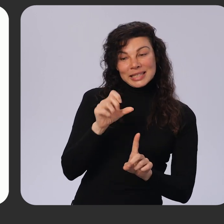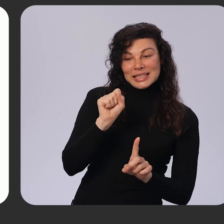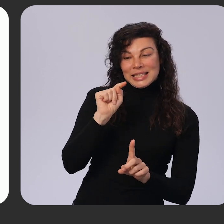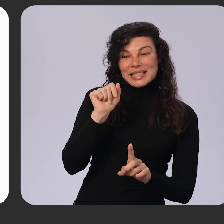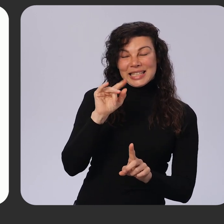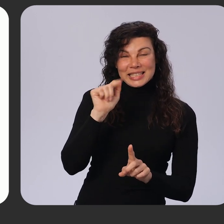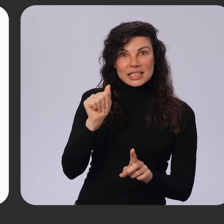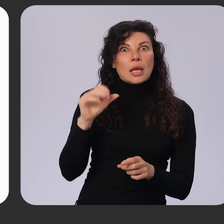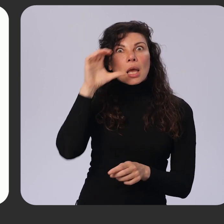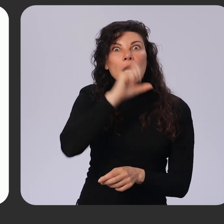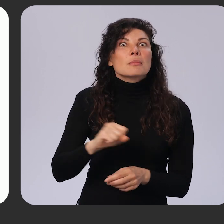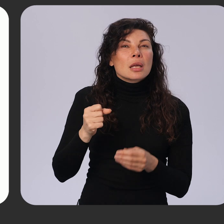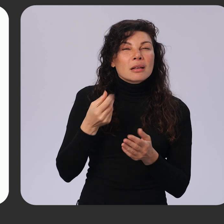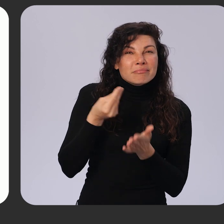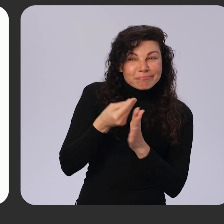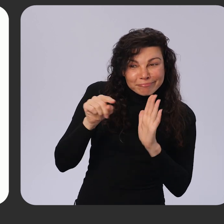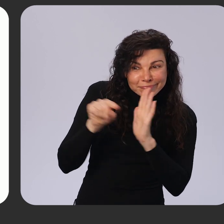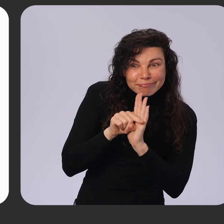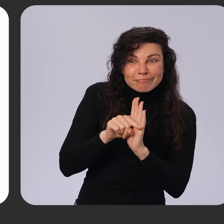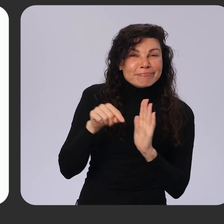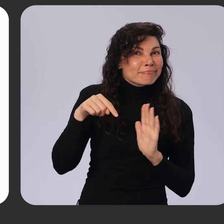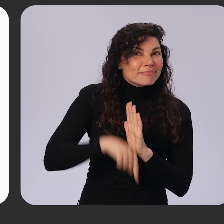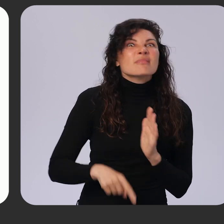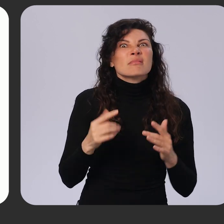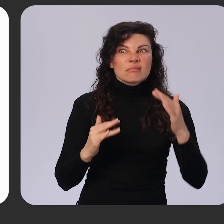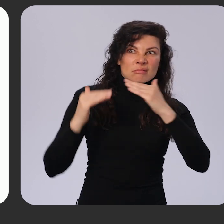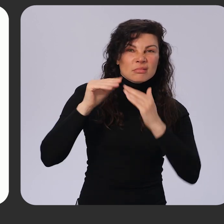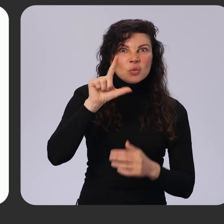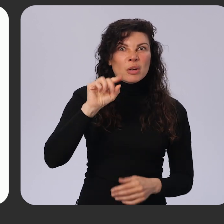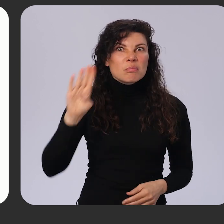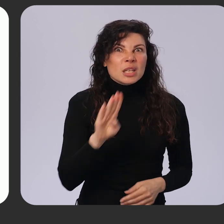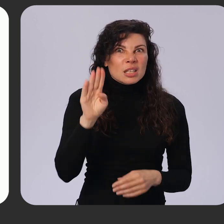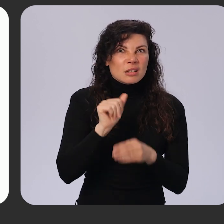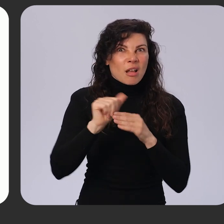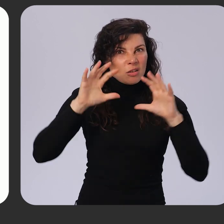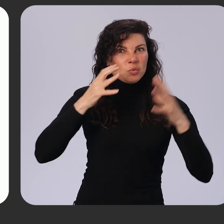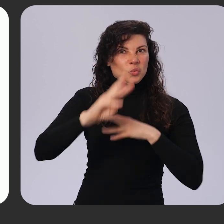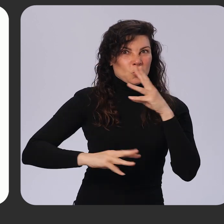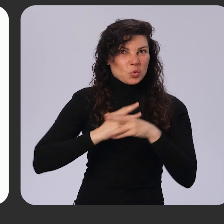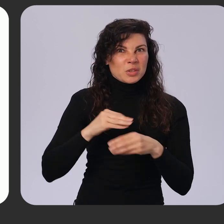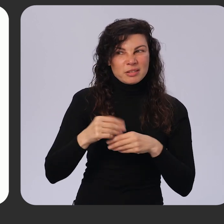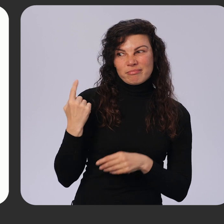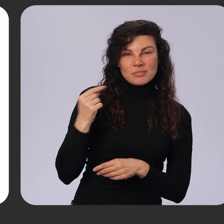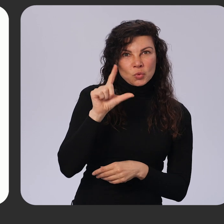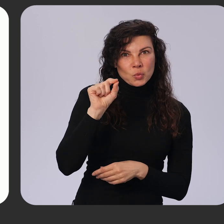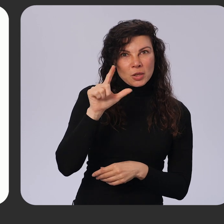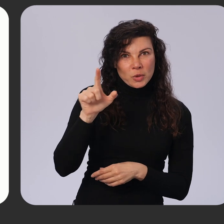online payment fraud reached $20 billion globally in 2021. That's up